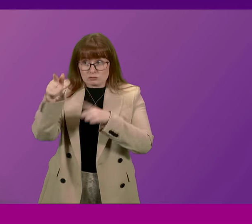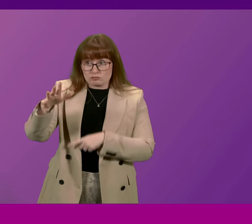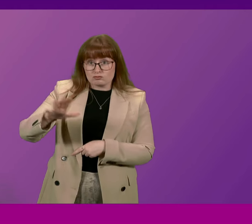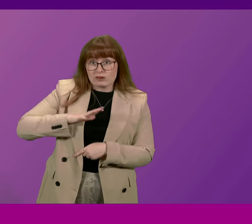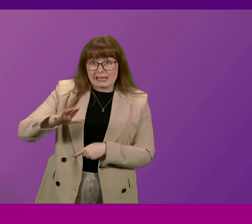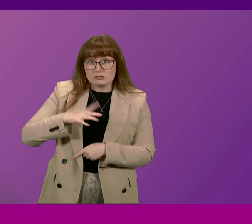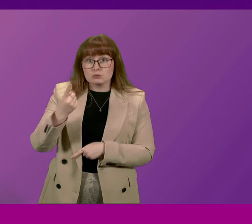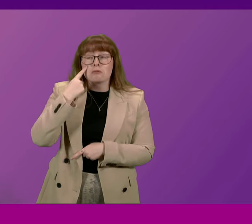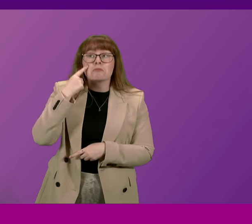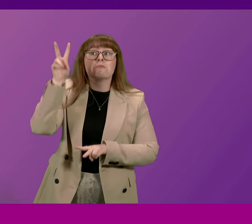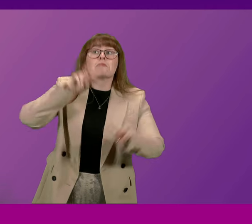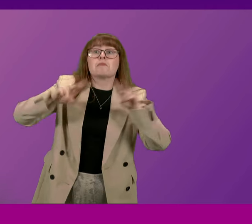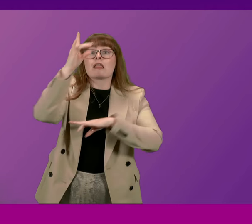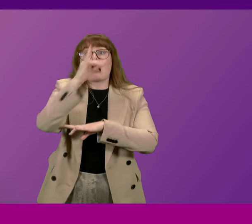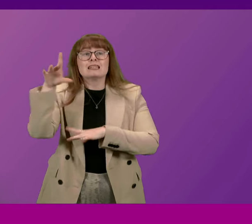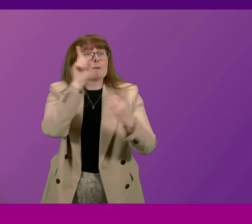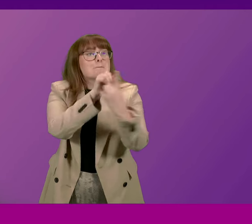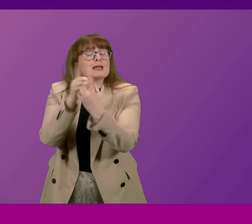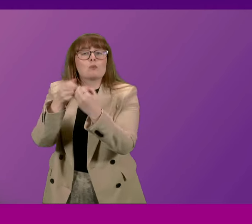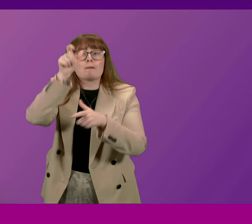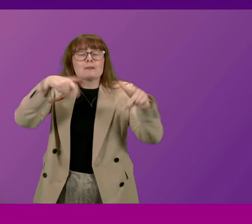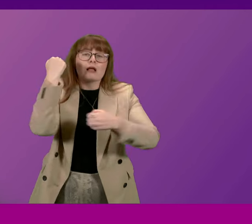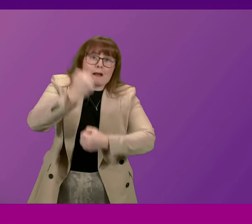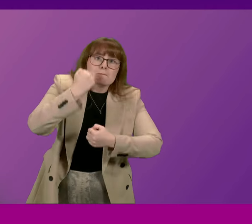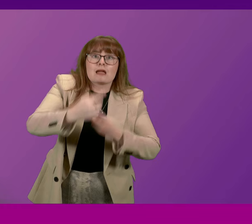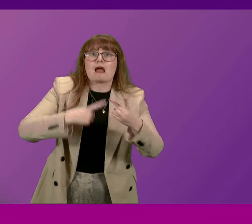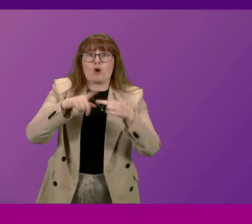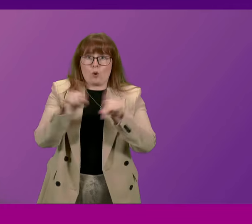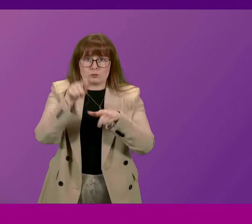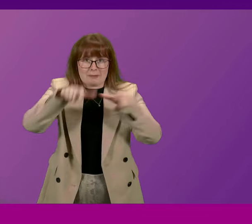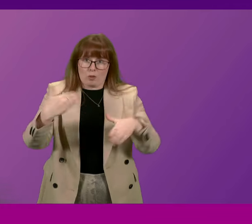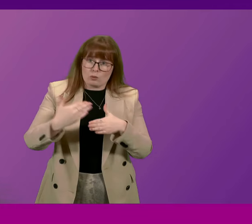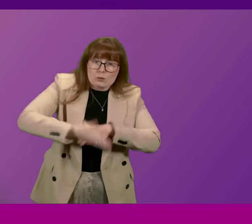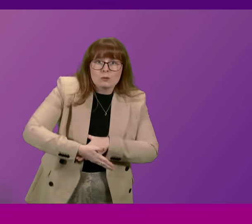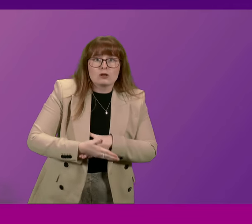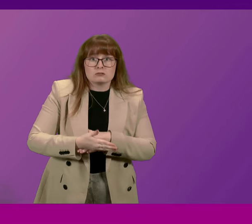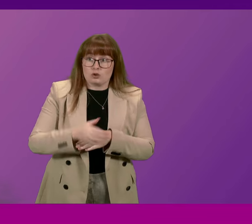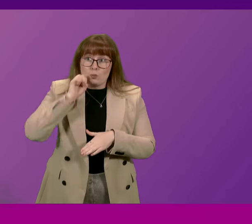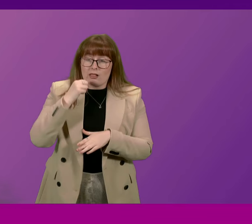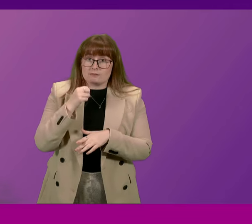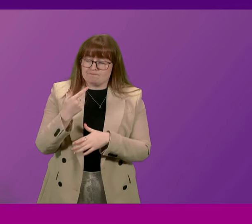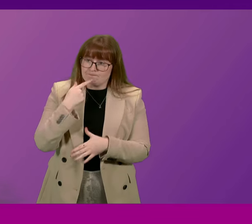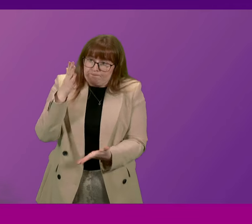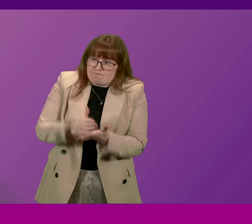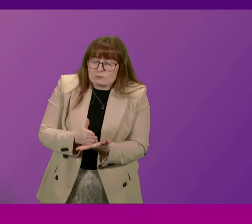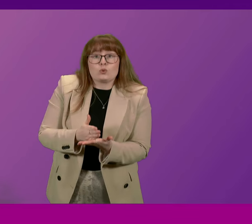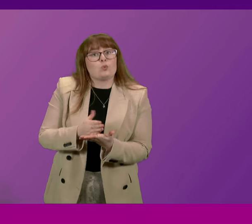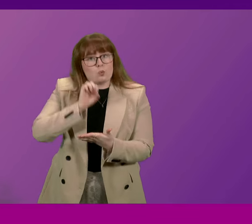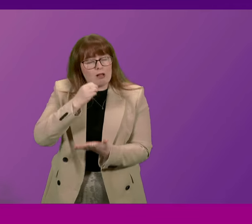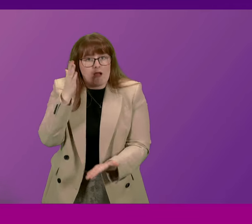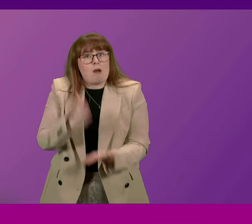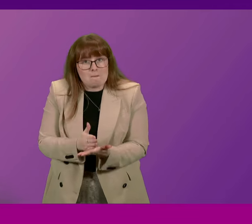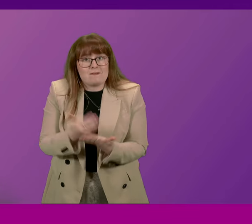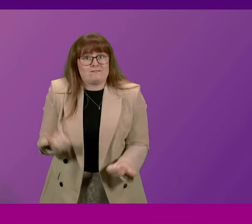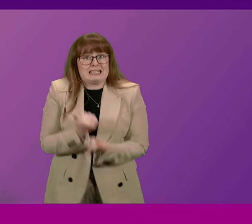come up to the Highlands and meet with campaigners and those people on the ground to convince them that your word will hold true this time,